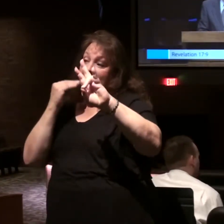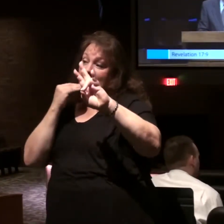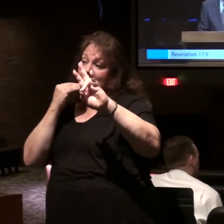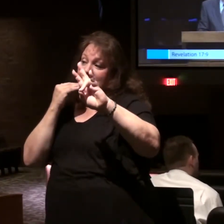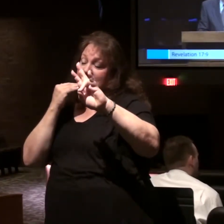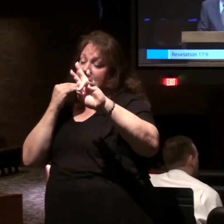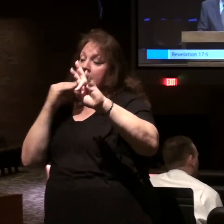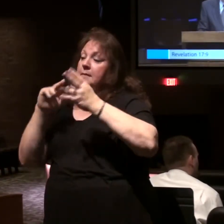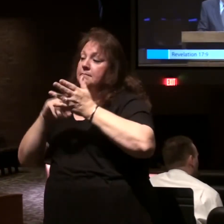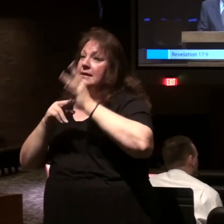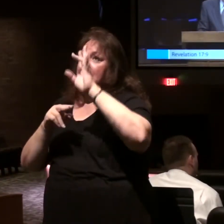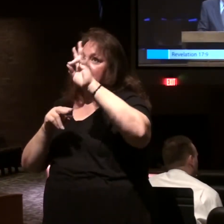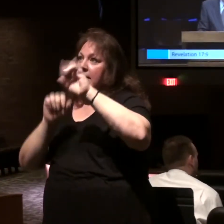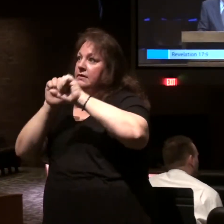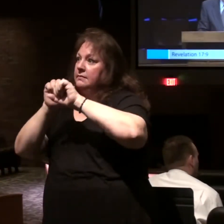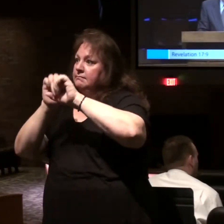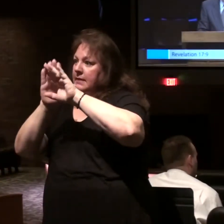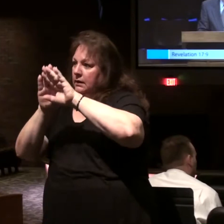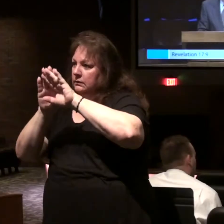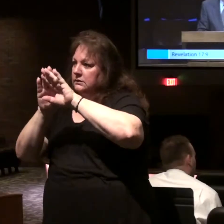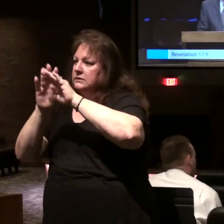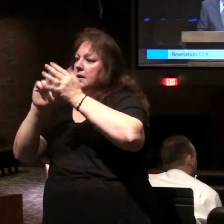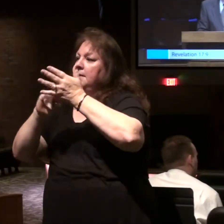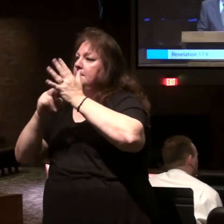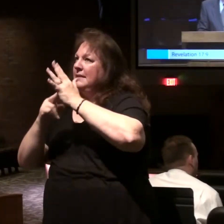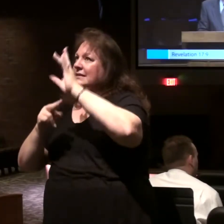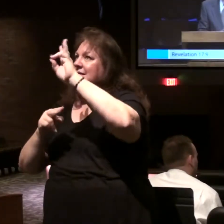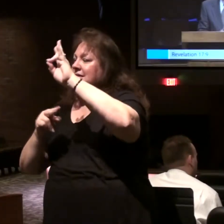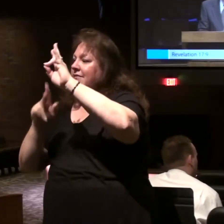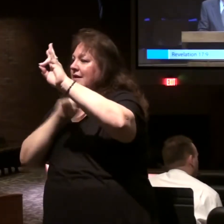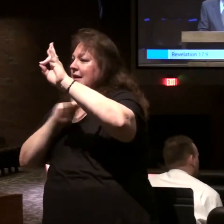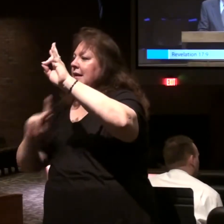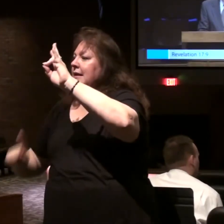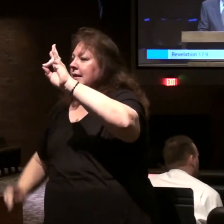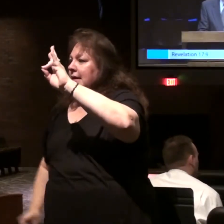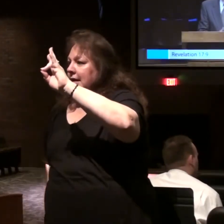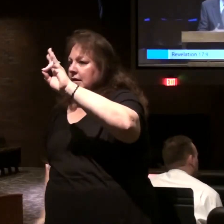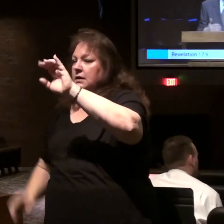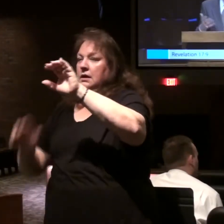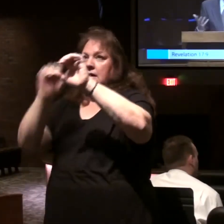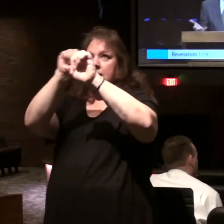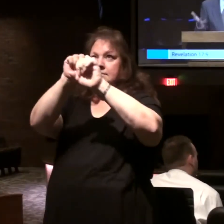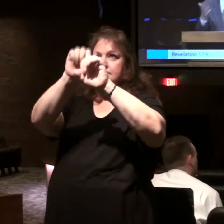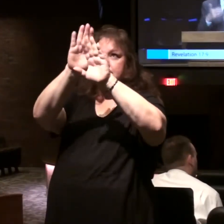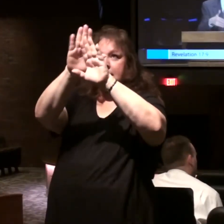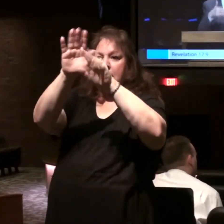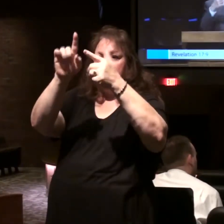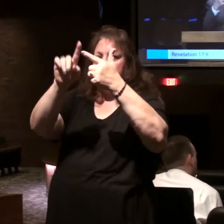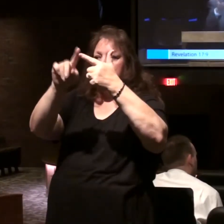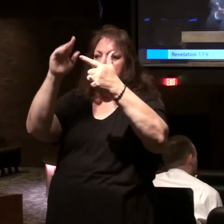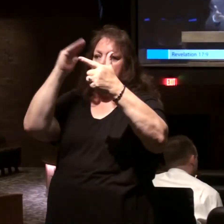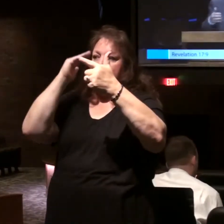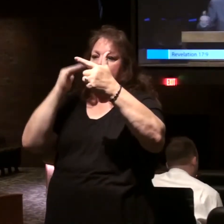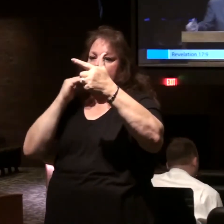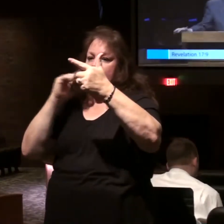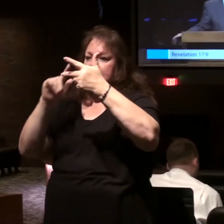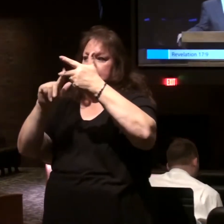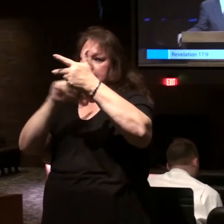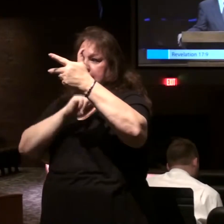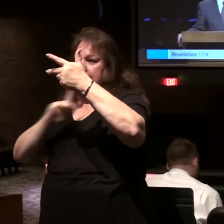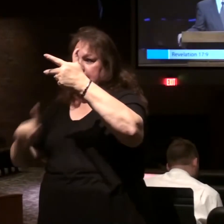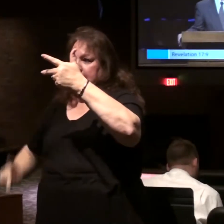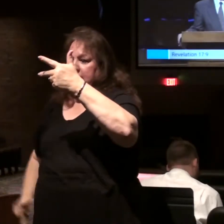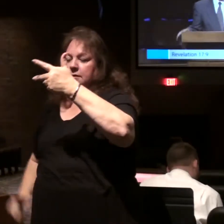mountains they are seven kings so we have mountains we have heads we have mountains we have kings